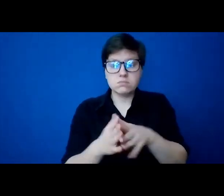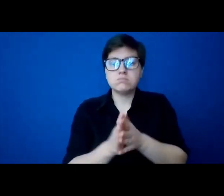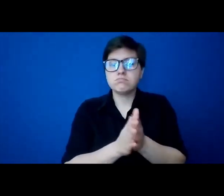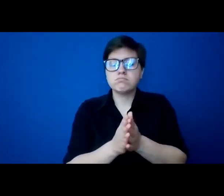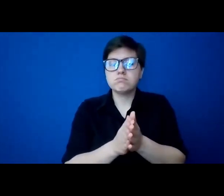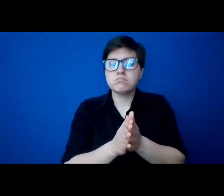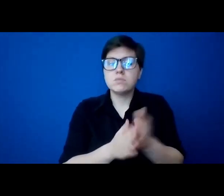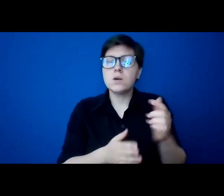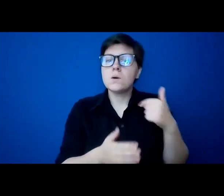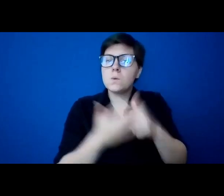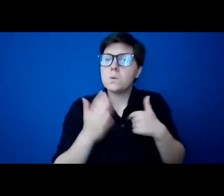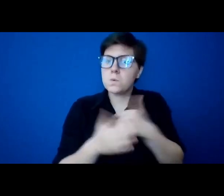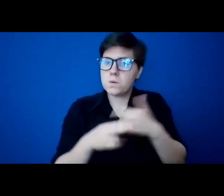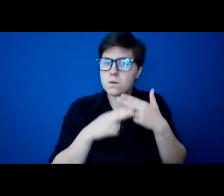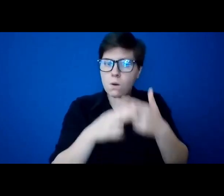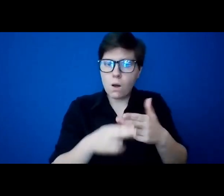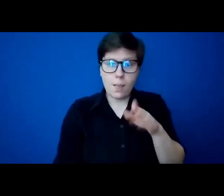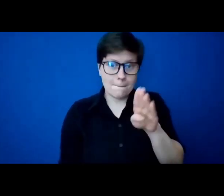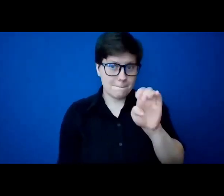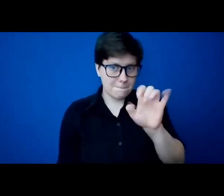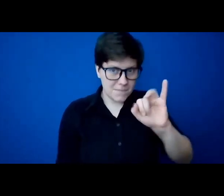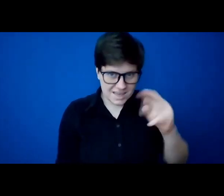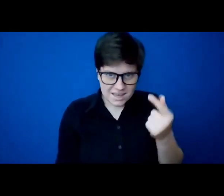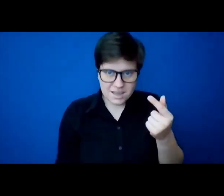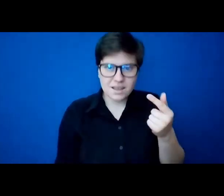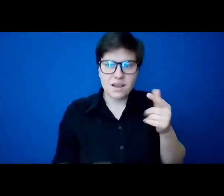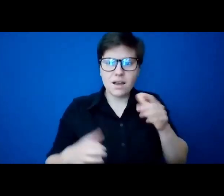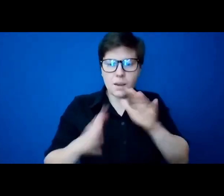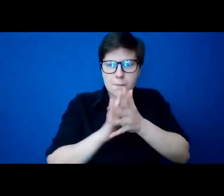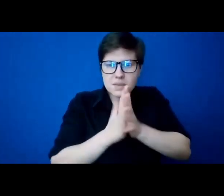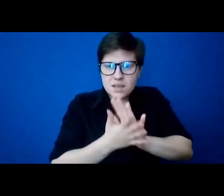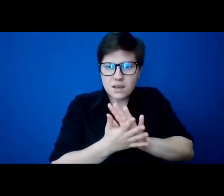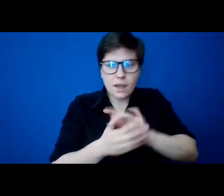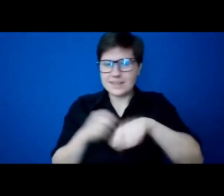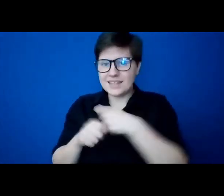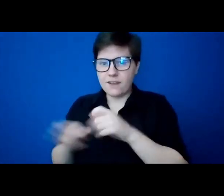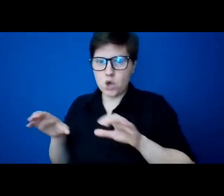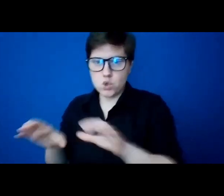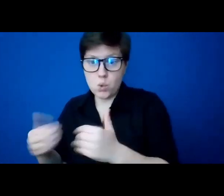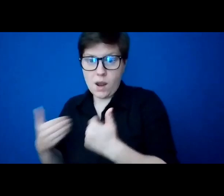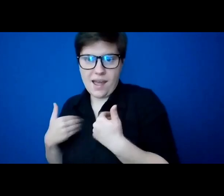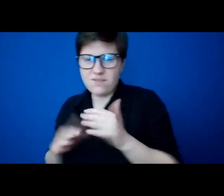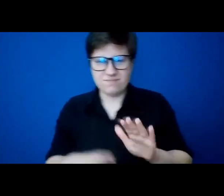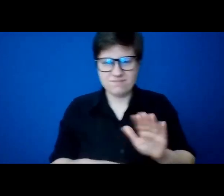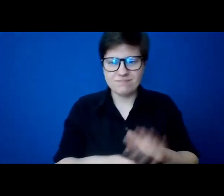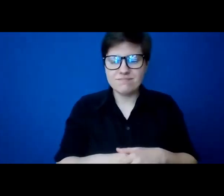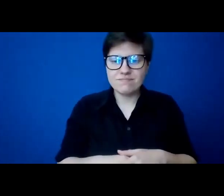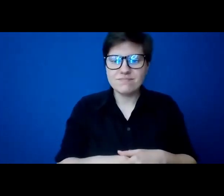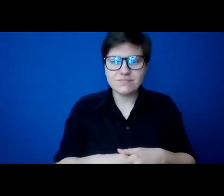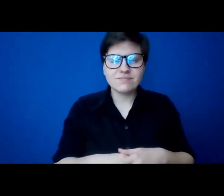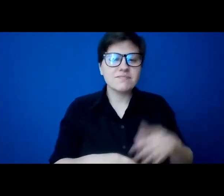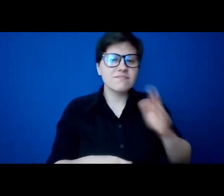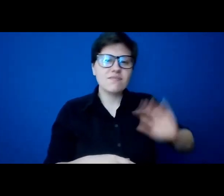call of being as opposed to doing and having. I think it was Soren Kierkegaard who, in the